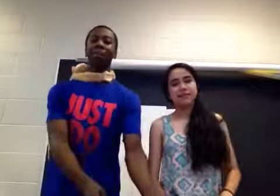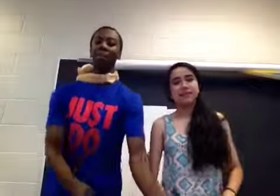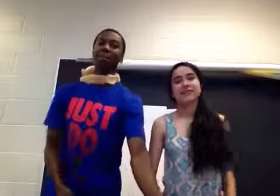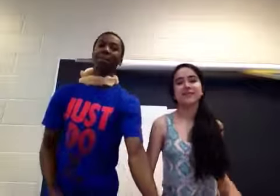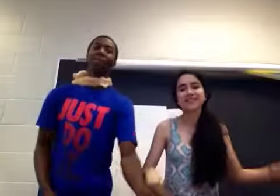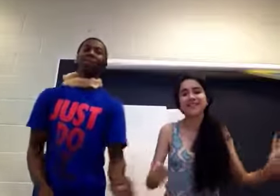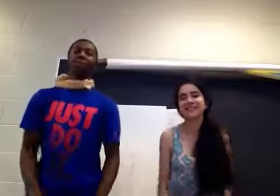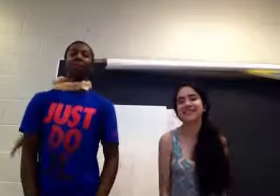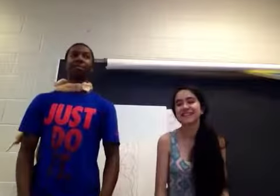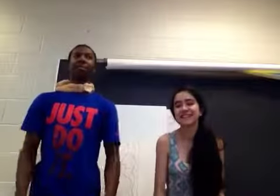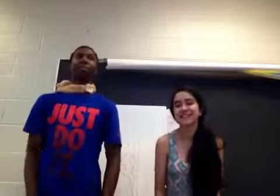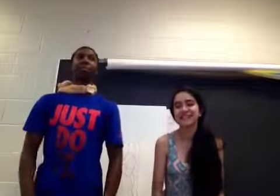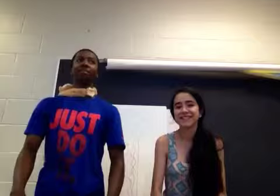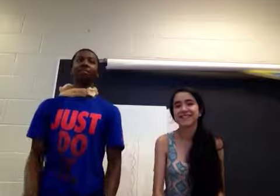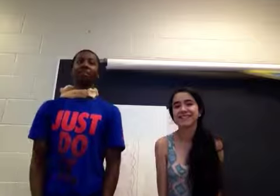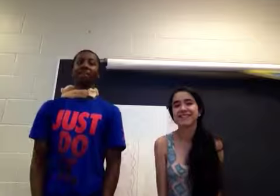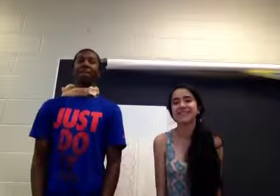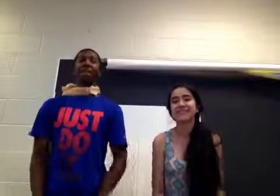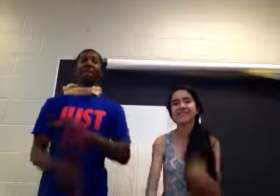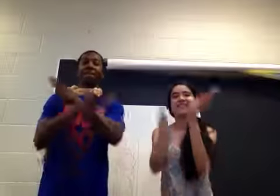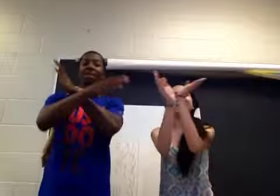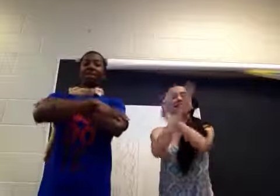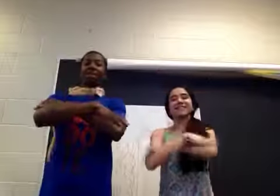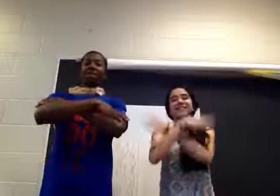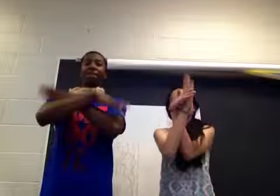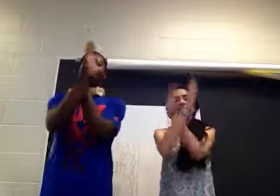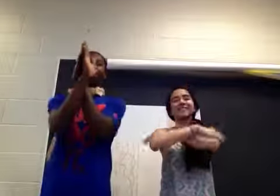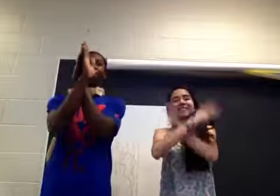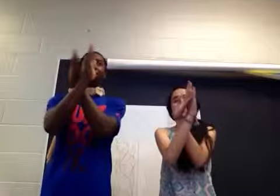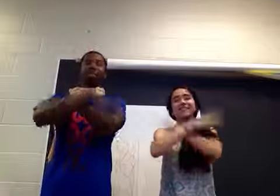It's natural Selection